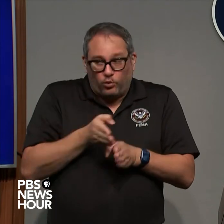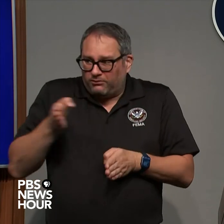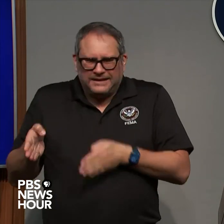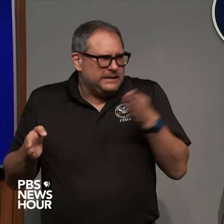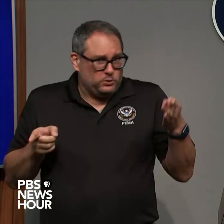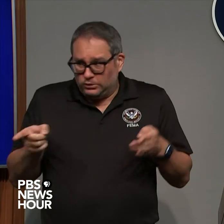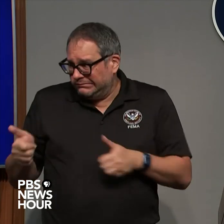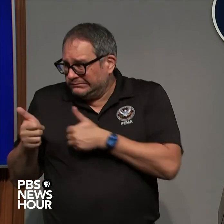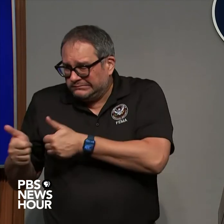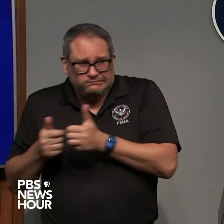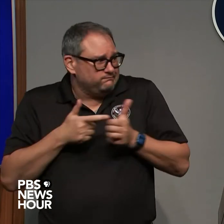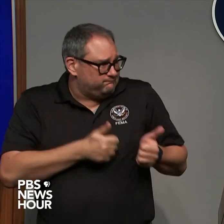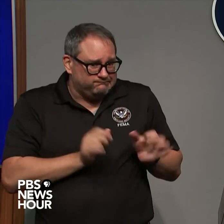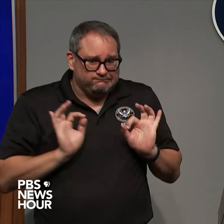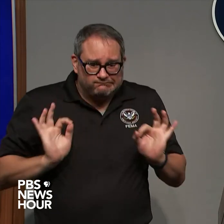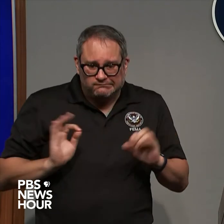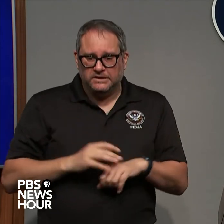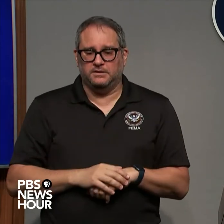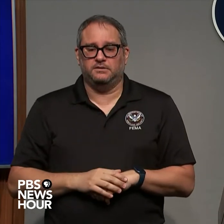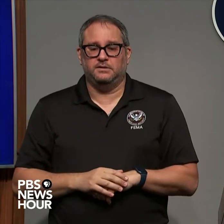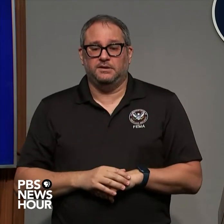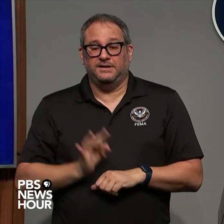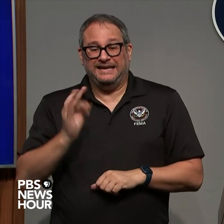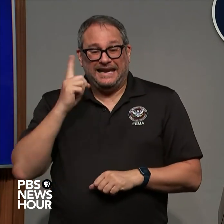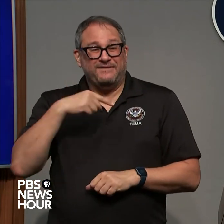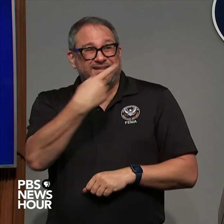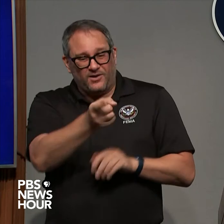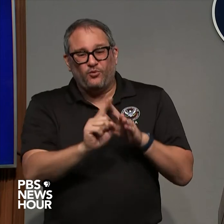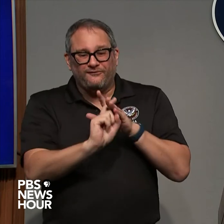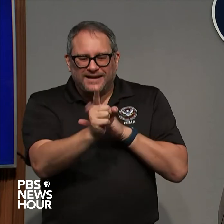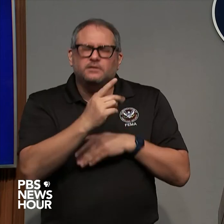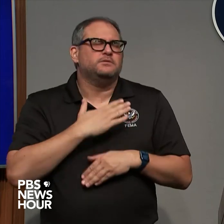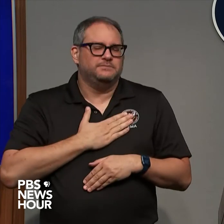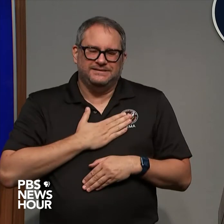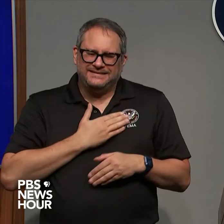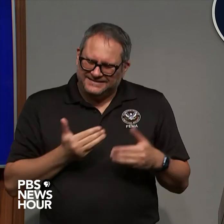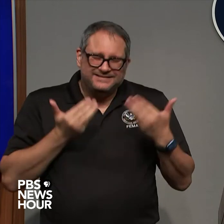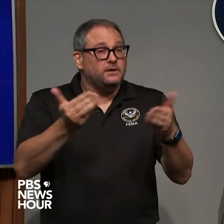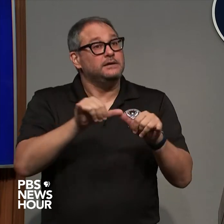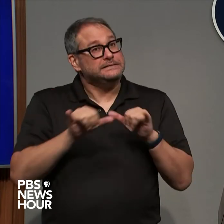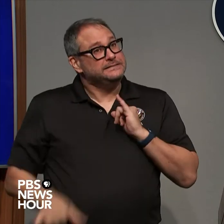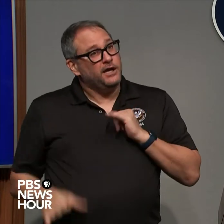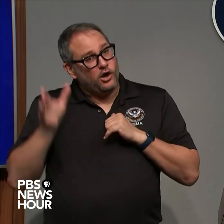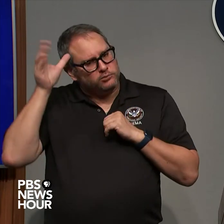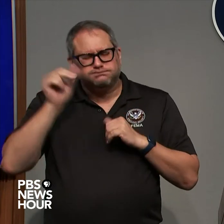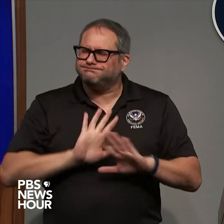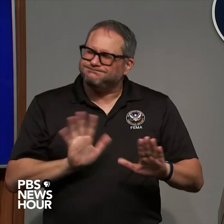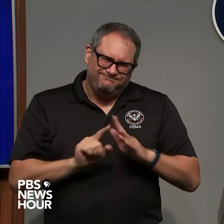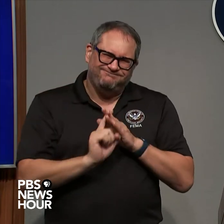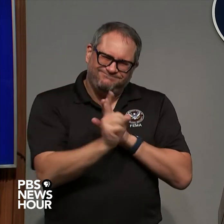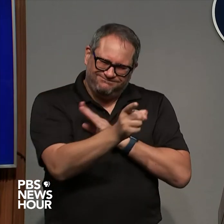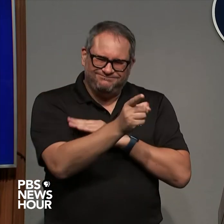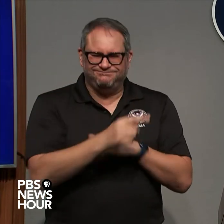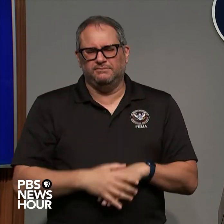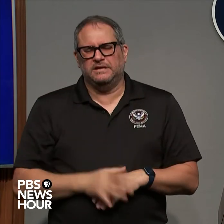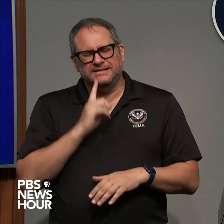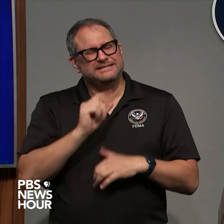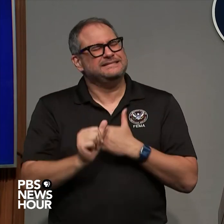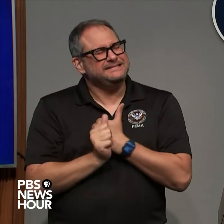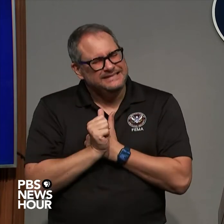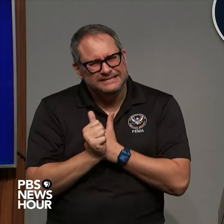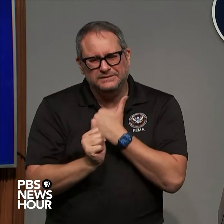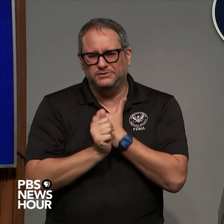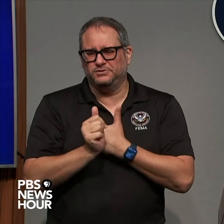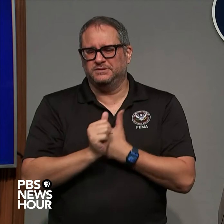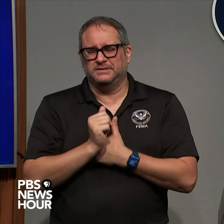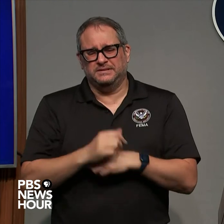wait out the storm if you're being told to evacuate it's dangerous we're working closely with our partners and local officials